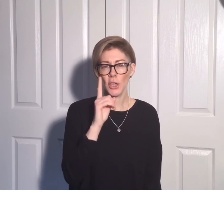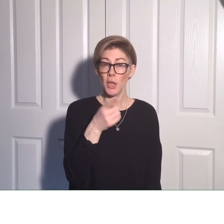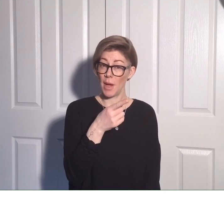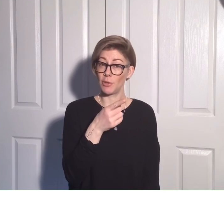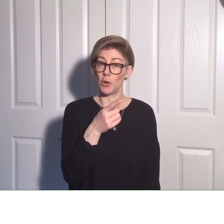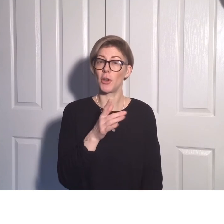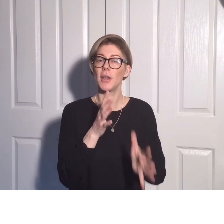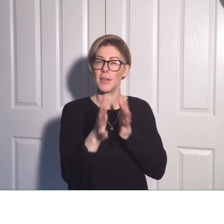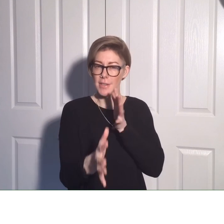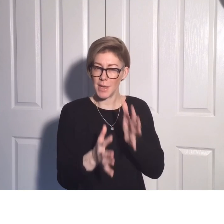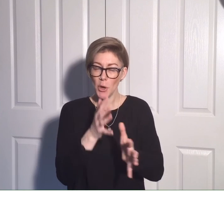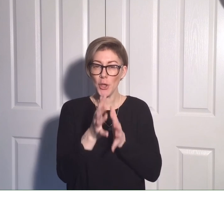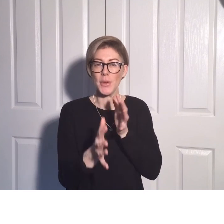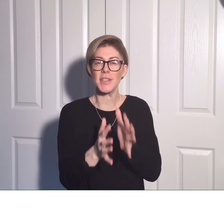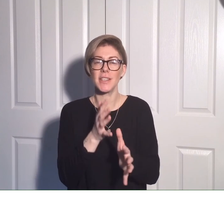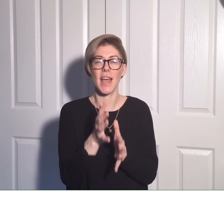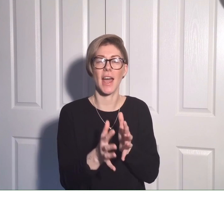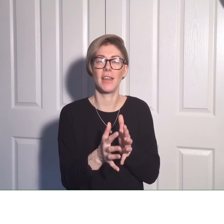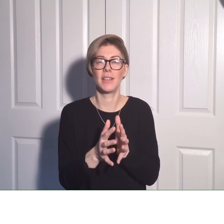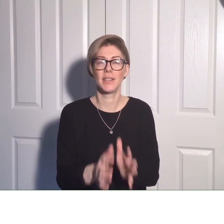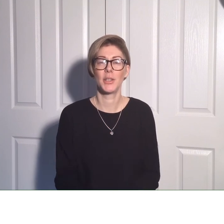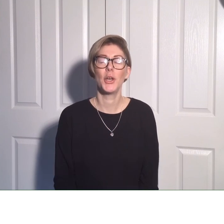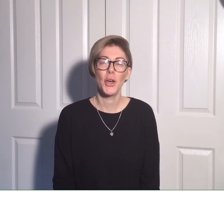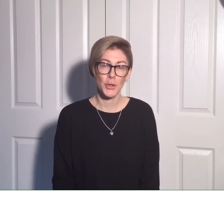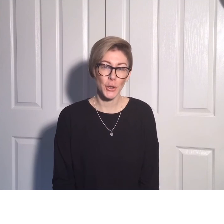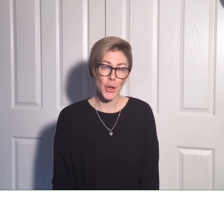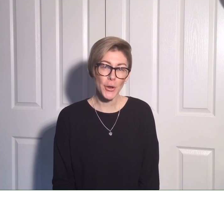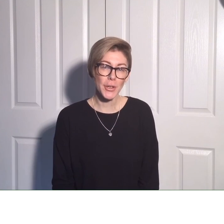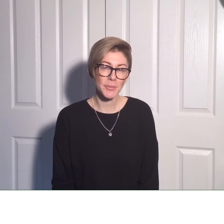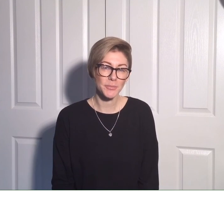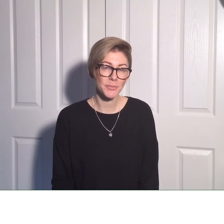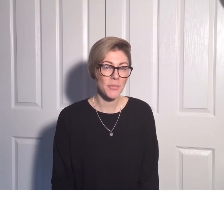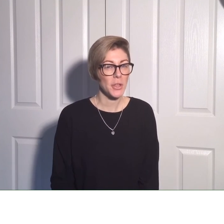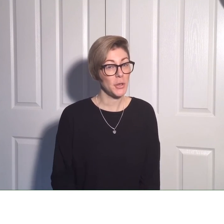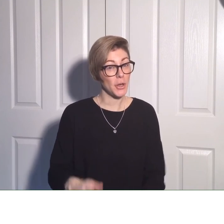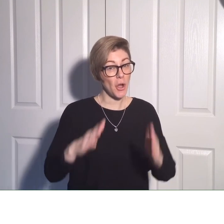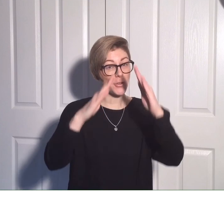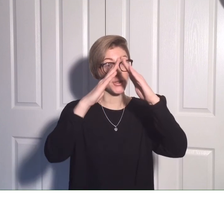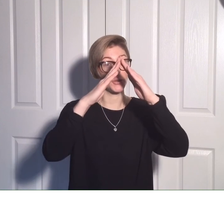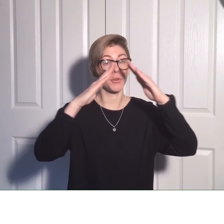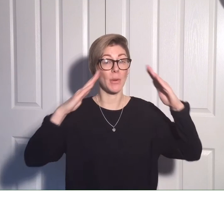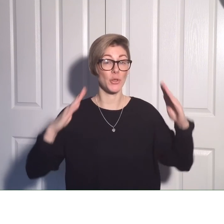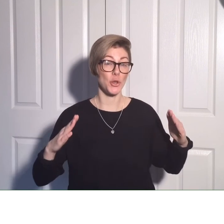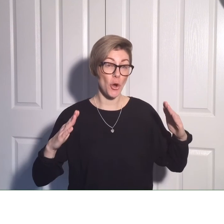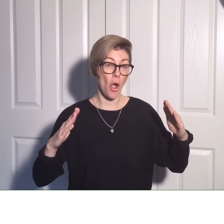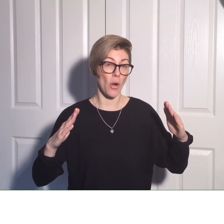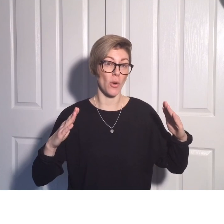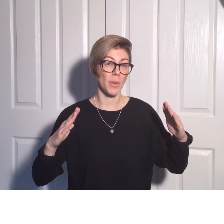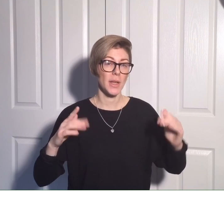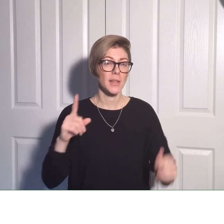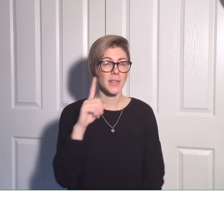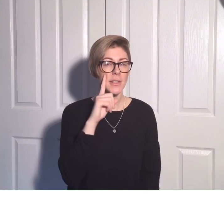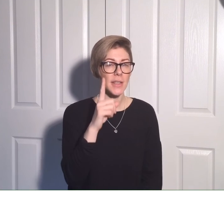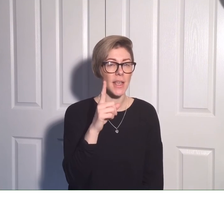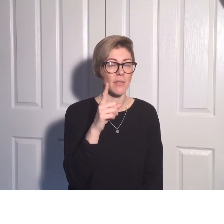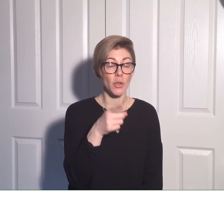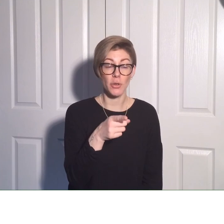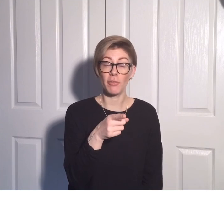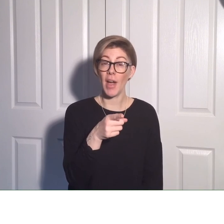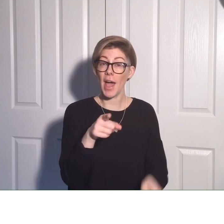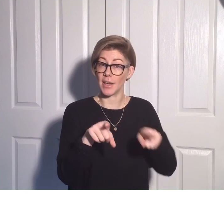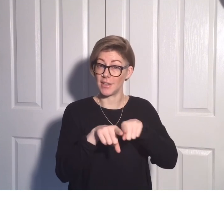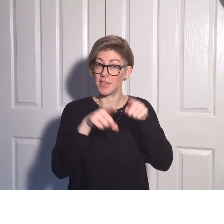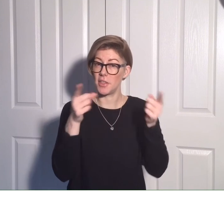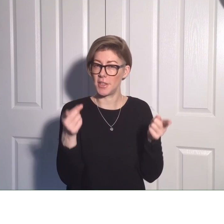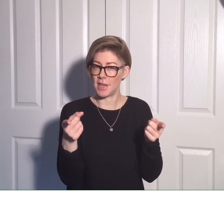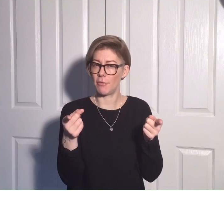Can you have a look? See what you can sign. Good luck! You can also look around your home to see if